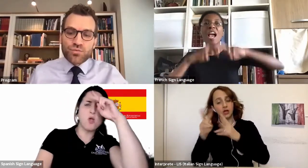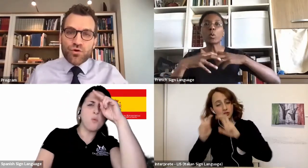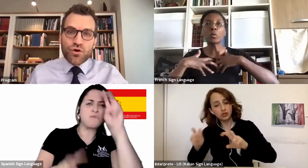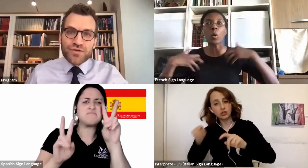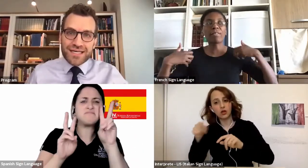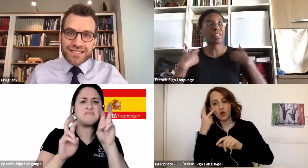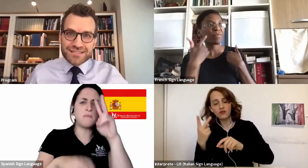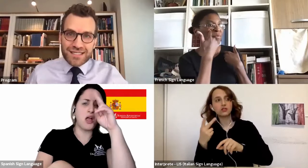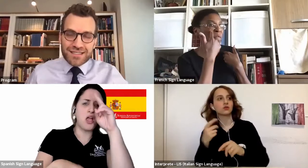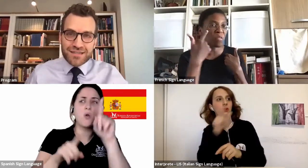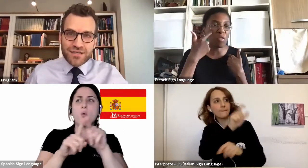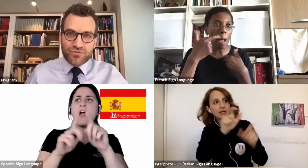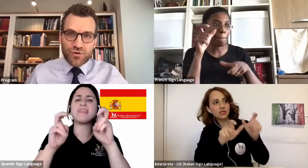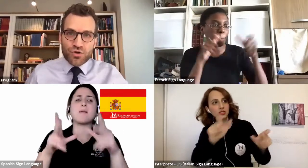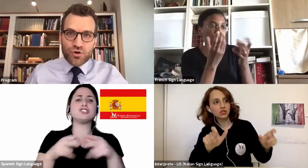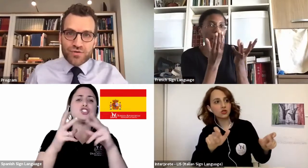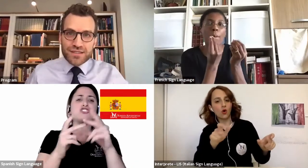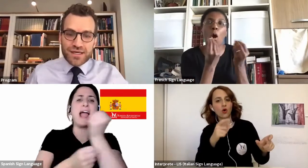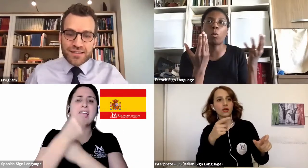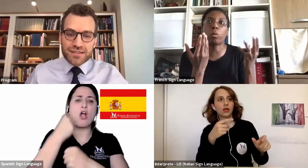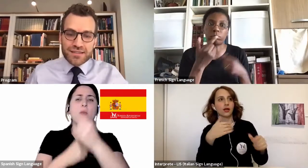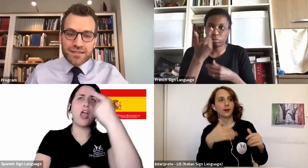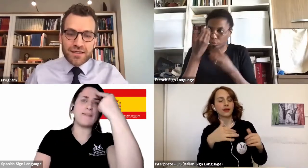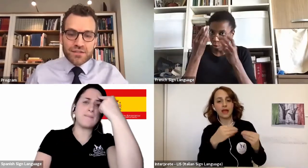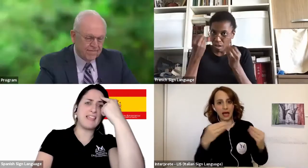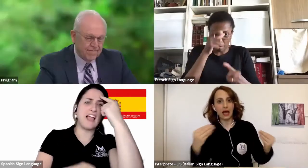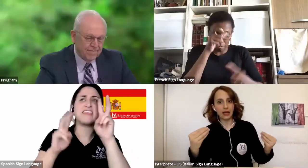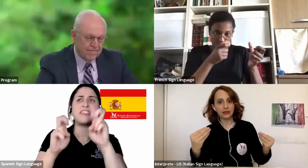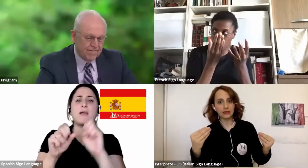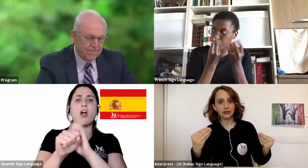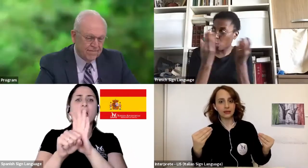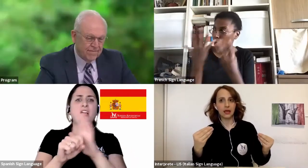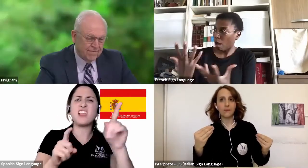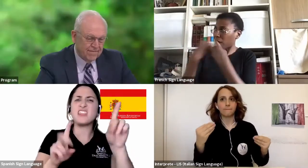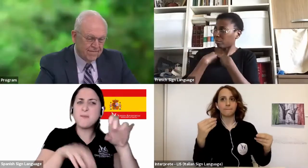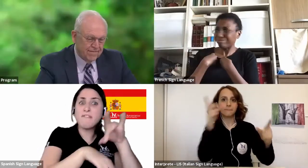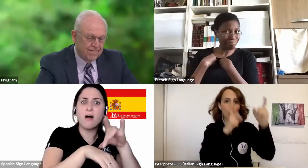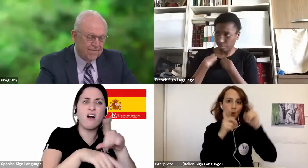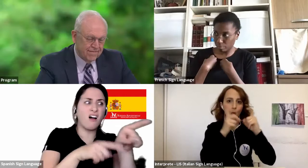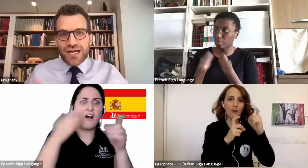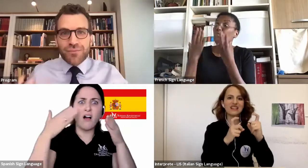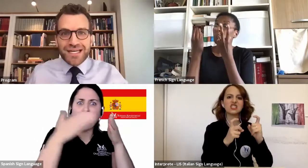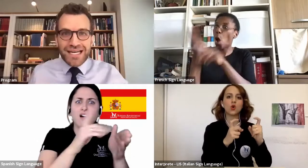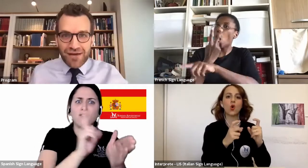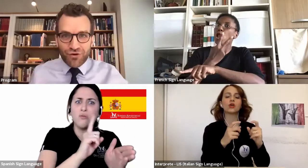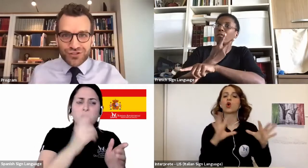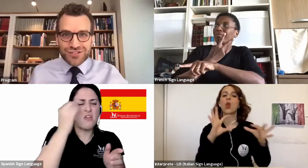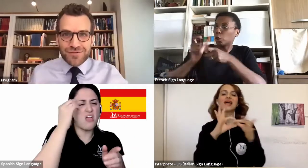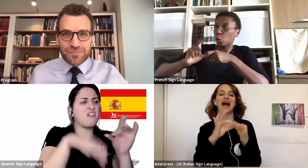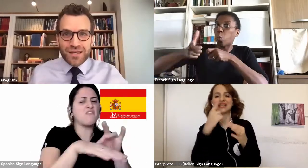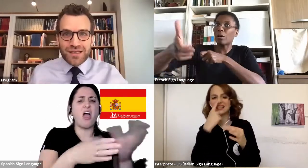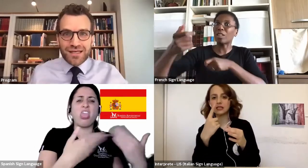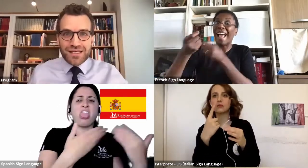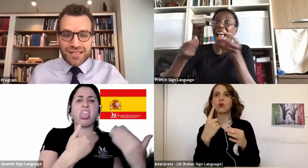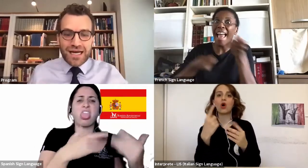they actually were of getting sick from COVID-19. that just indicates like on how many levels